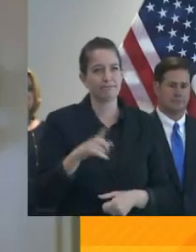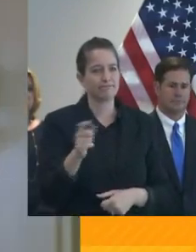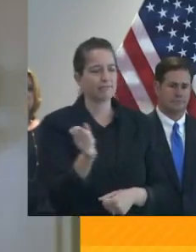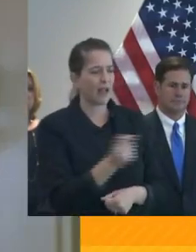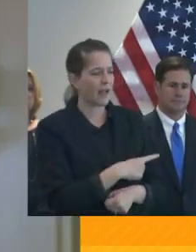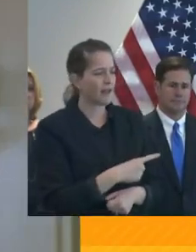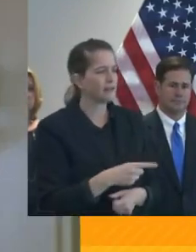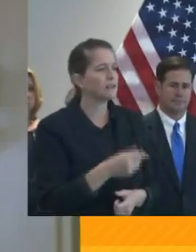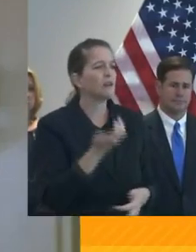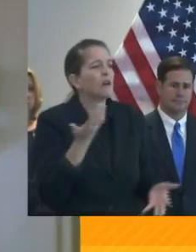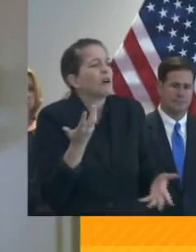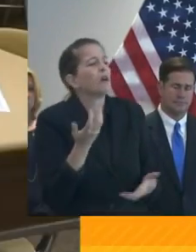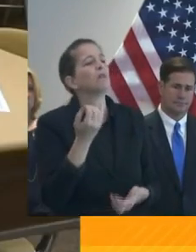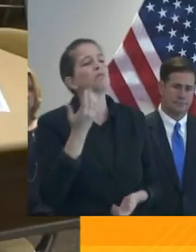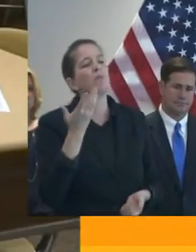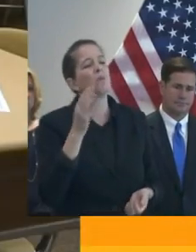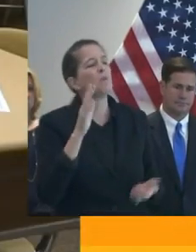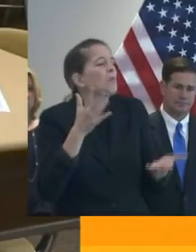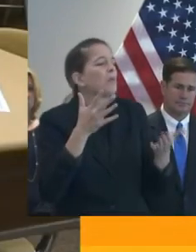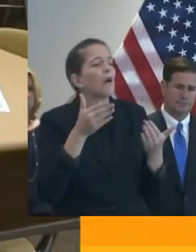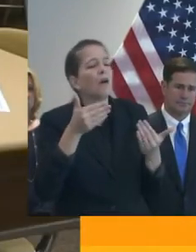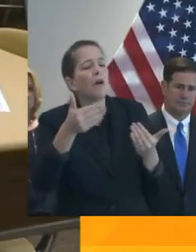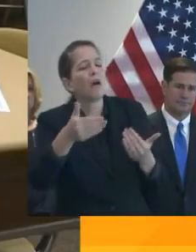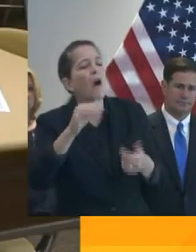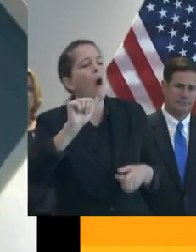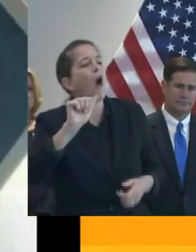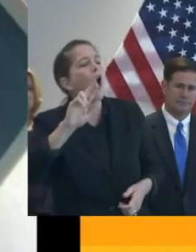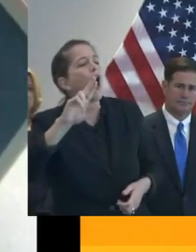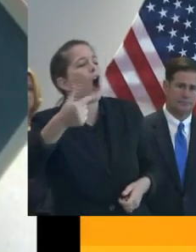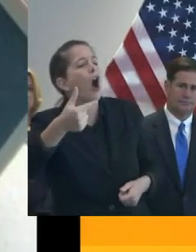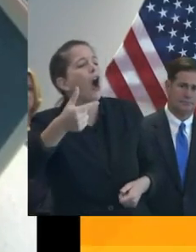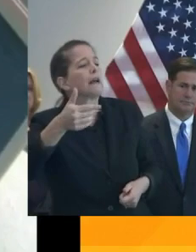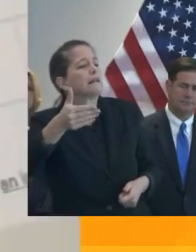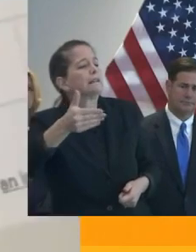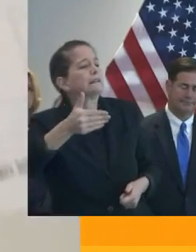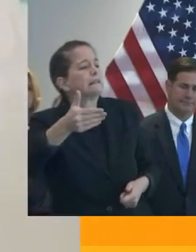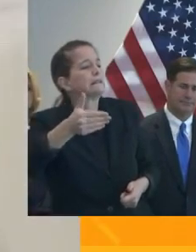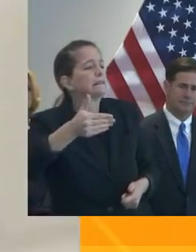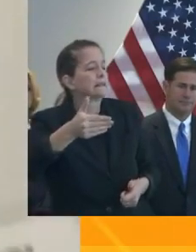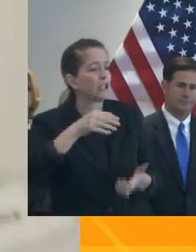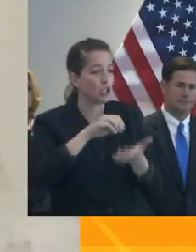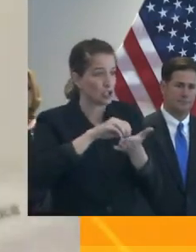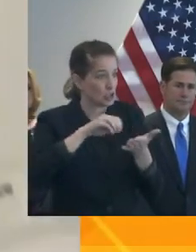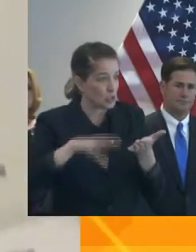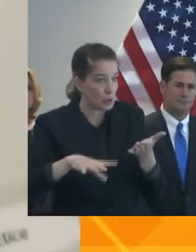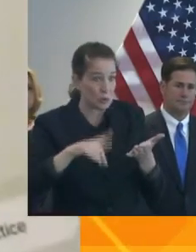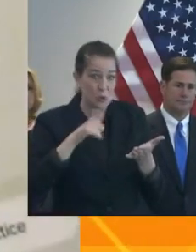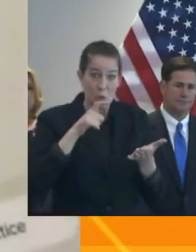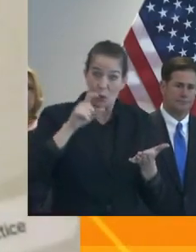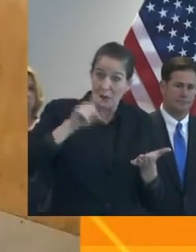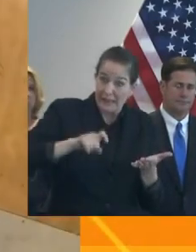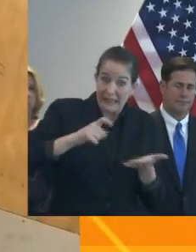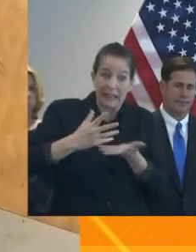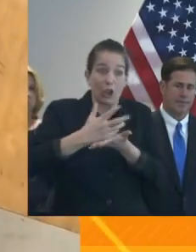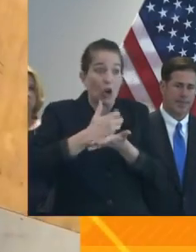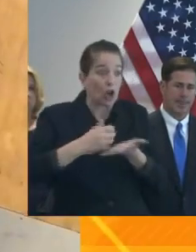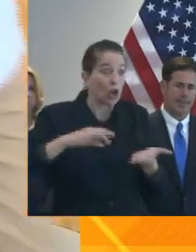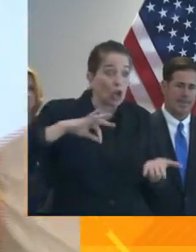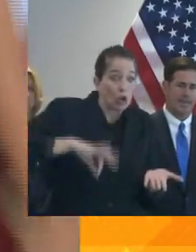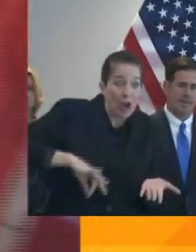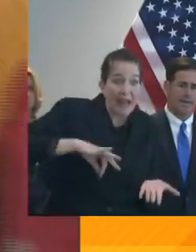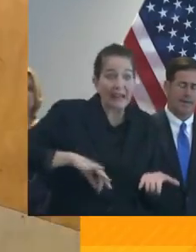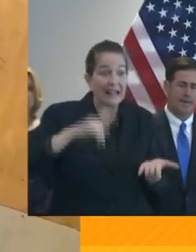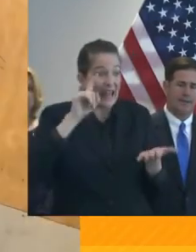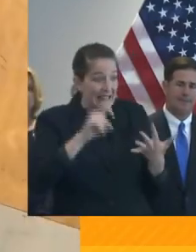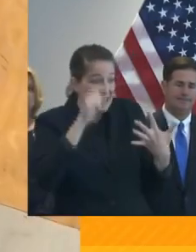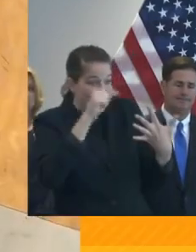when there's all this uncertainty about the academic credentials of the students going to the next class. How does that